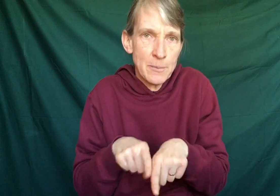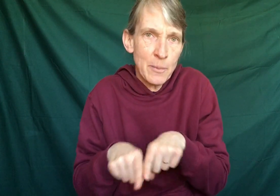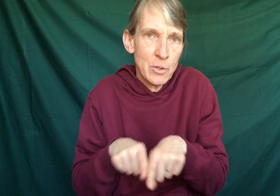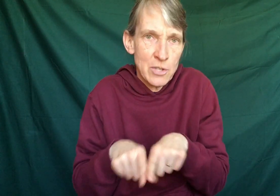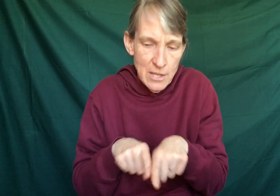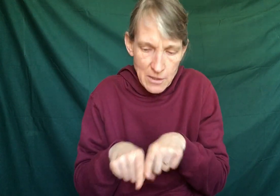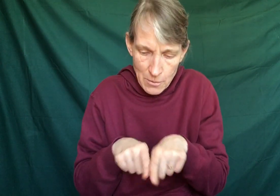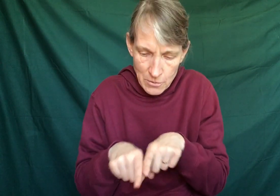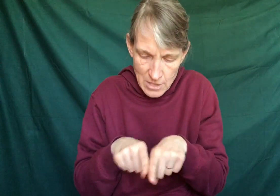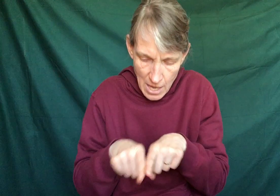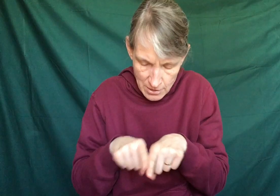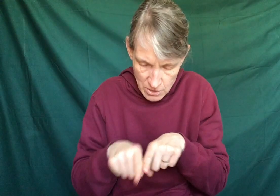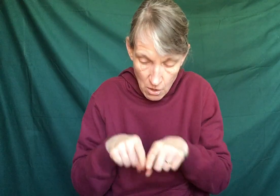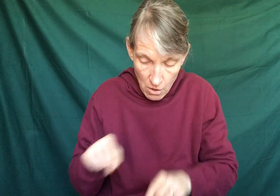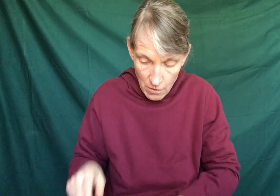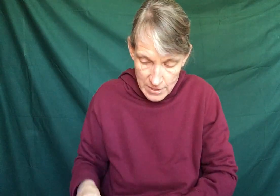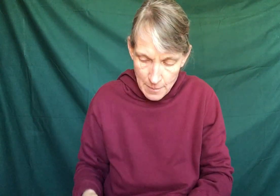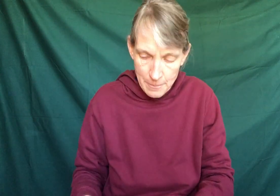days, people used to knit their own socks all the time.